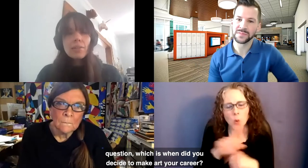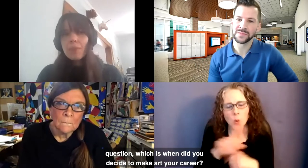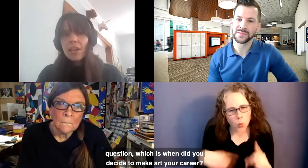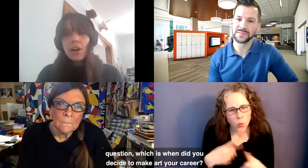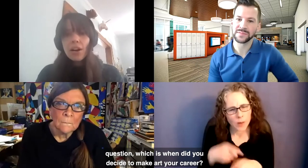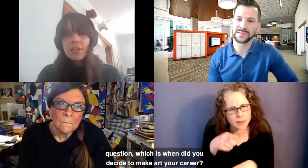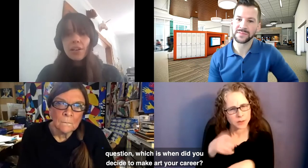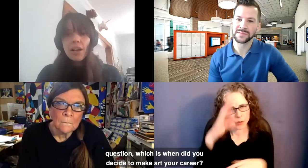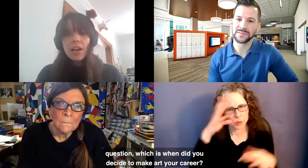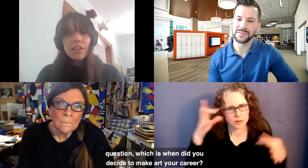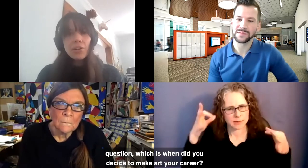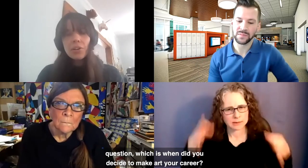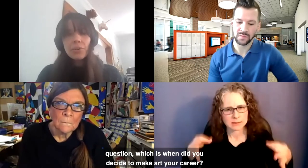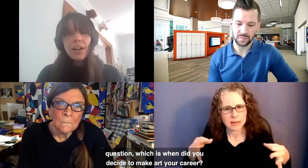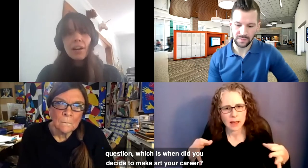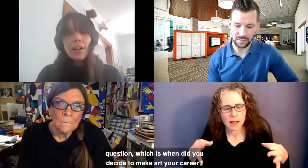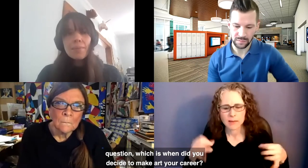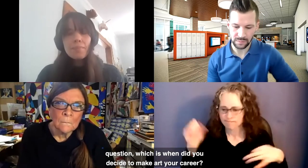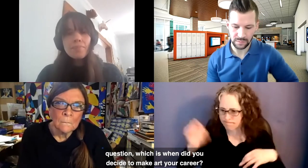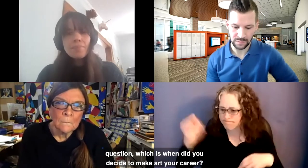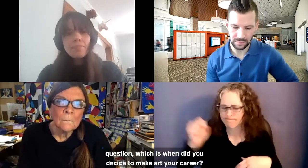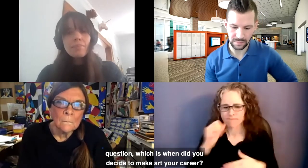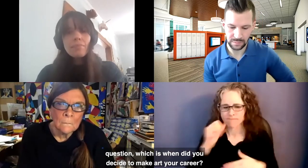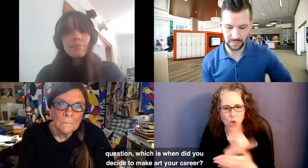to make art your career?